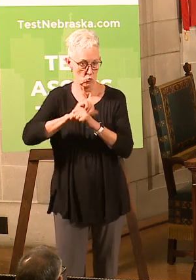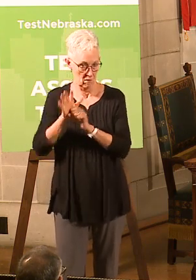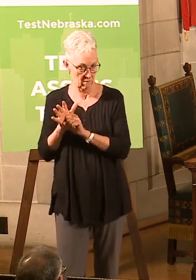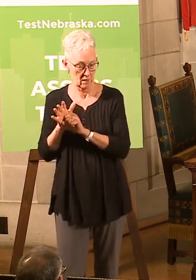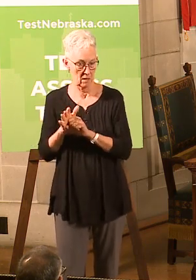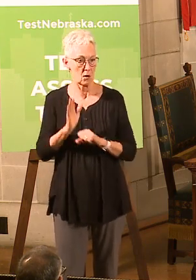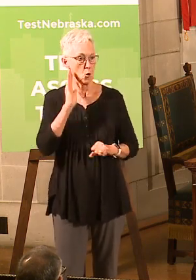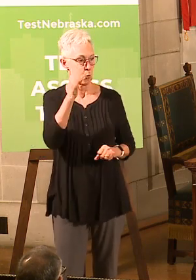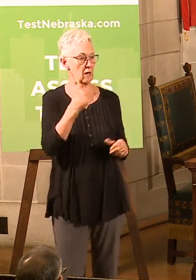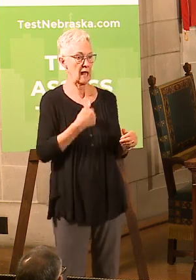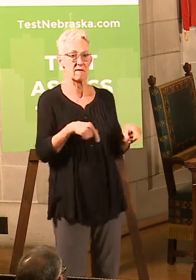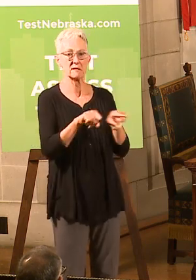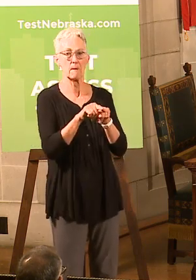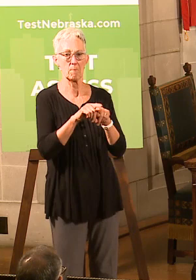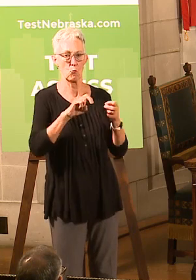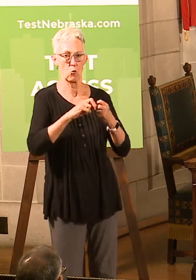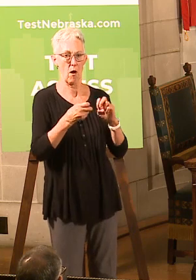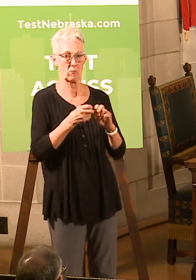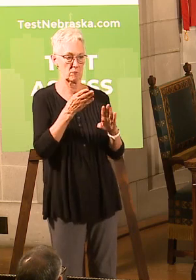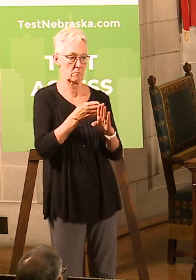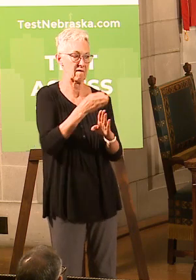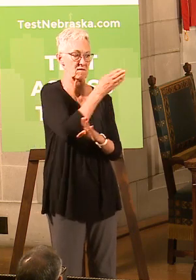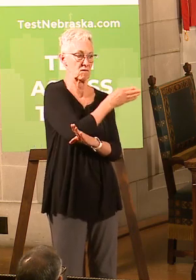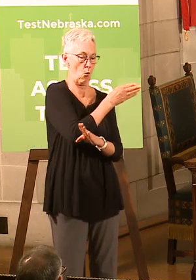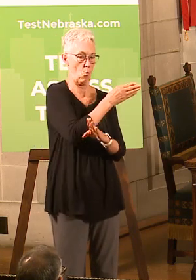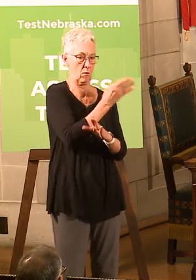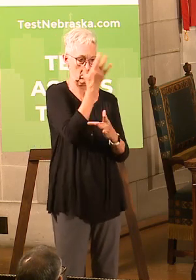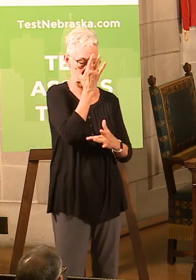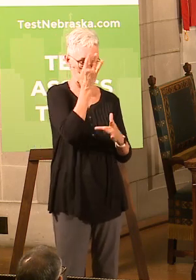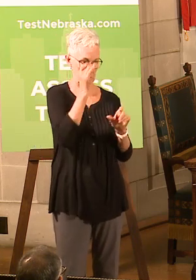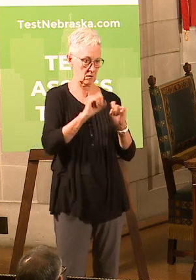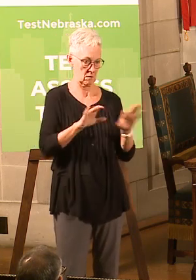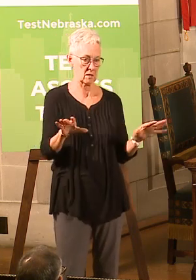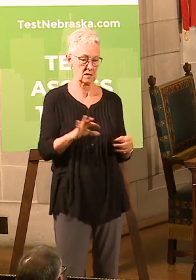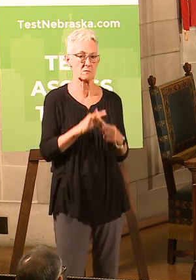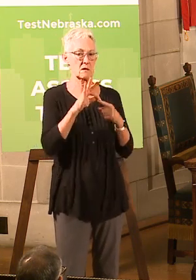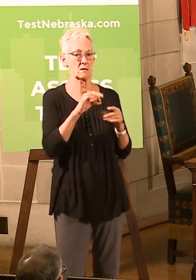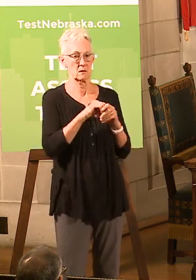having prior to the pandemic, which is where we had a workforce shortage, especially in these skilled areas.